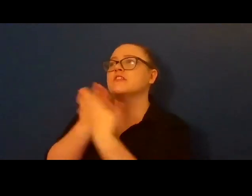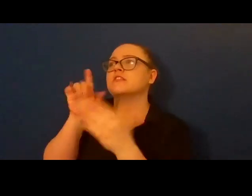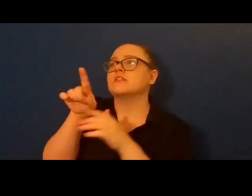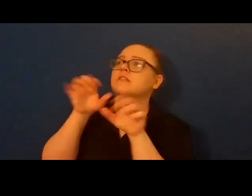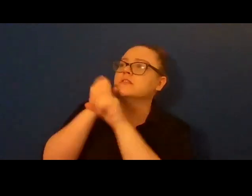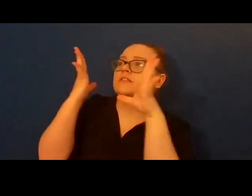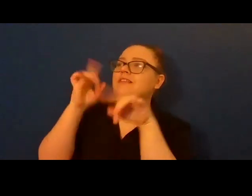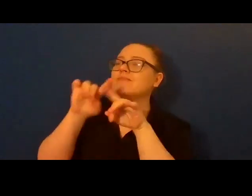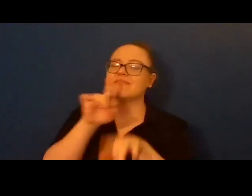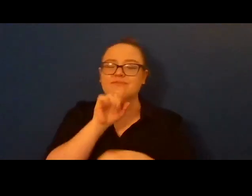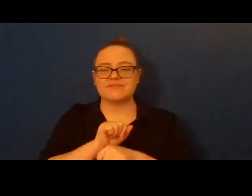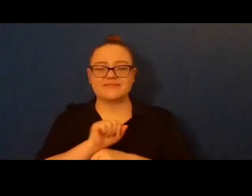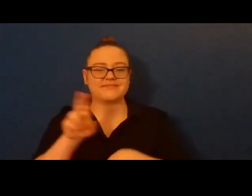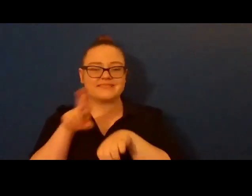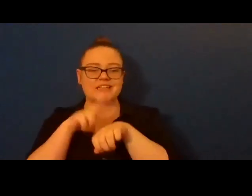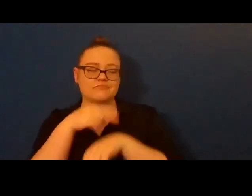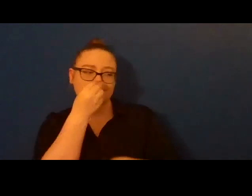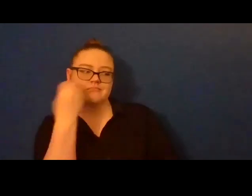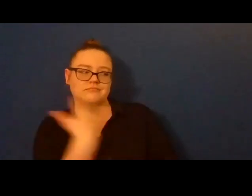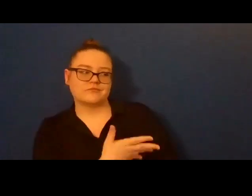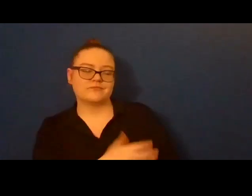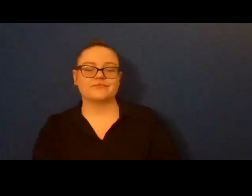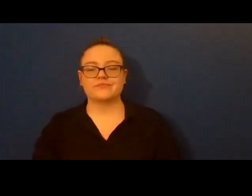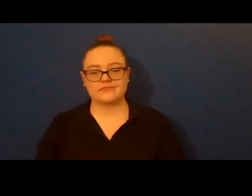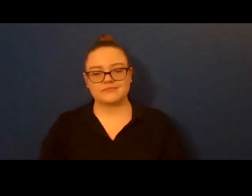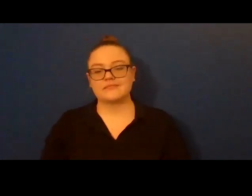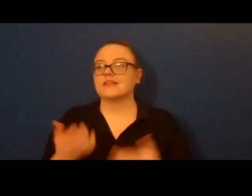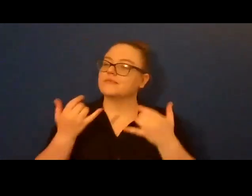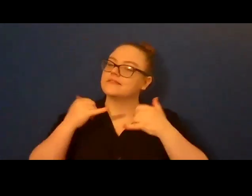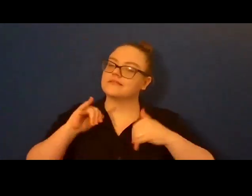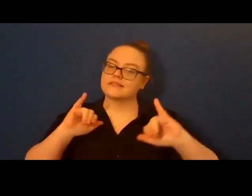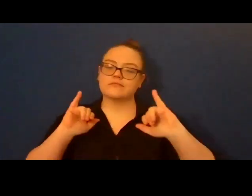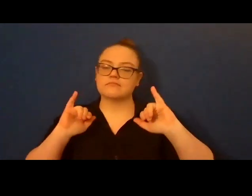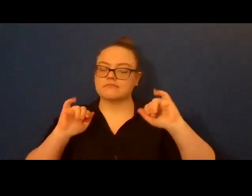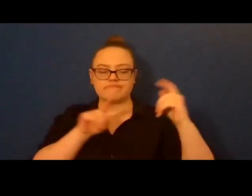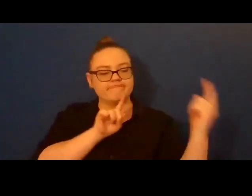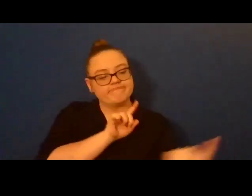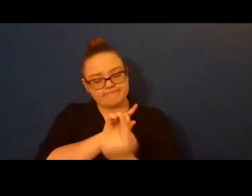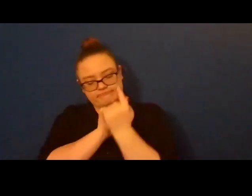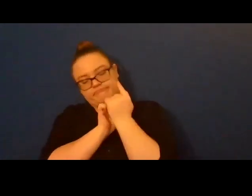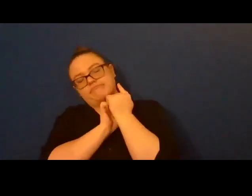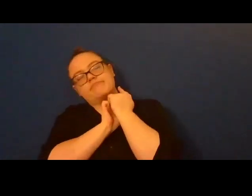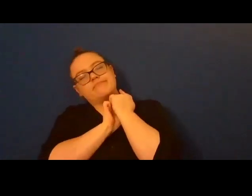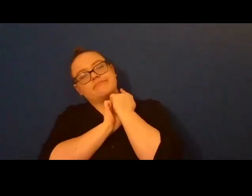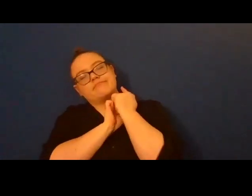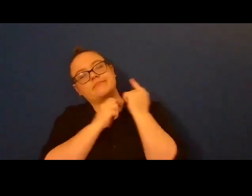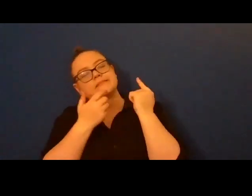And still, I slide beneath these men, risk disappearing altogether. Perhaps I'm already gone.